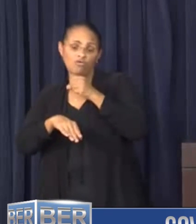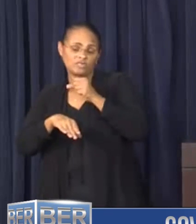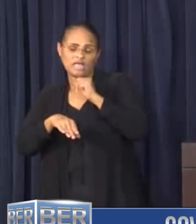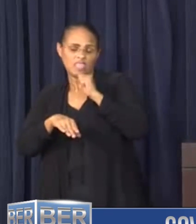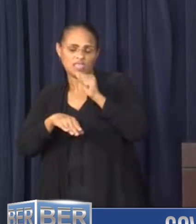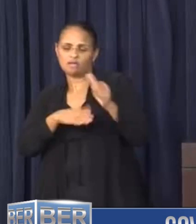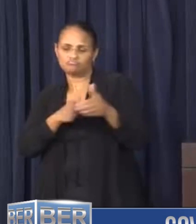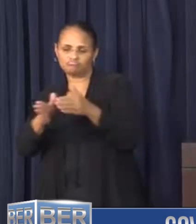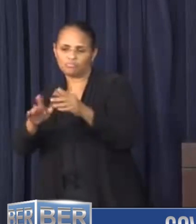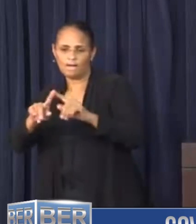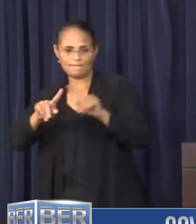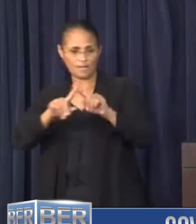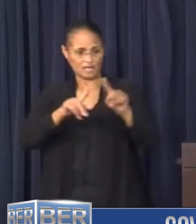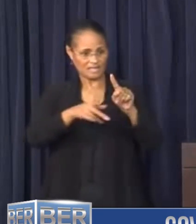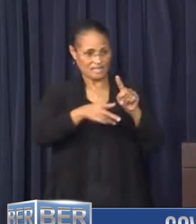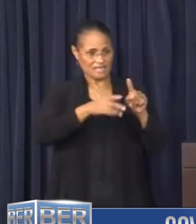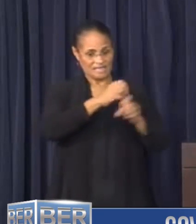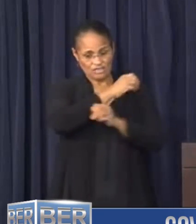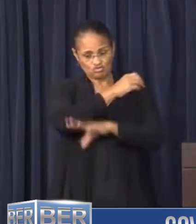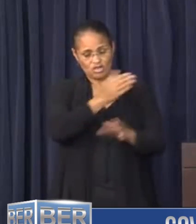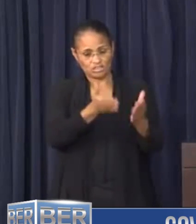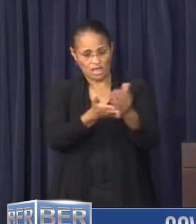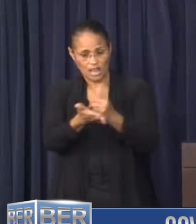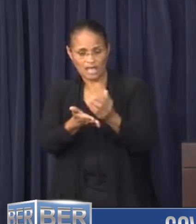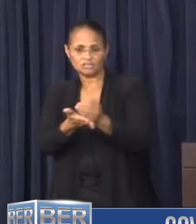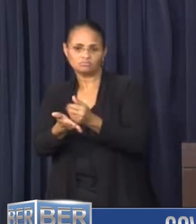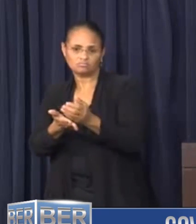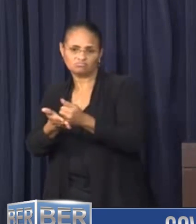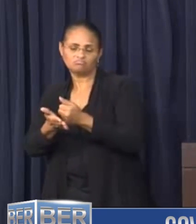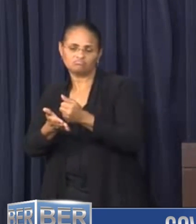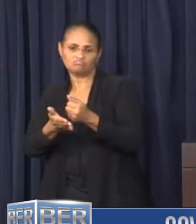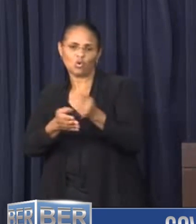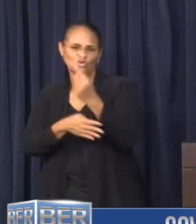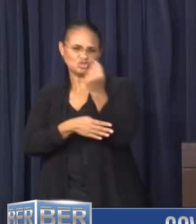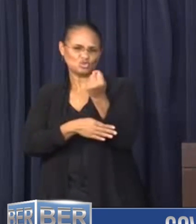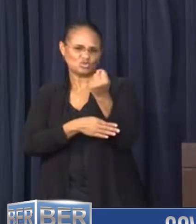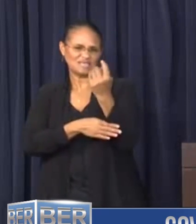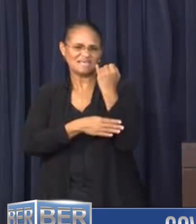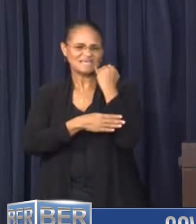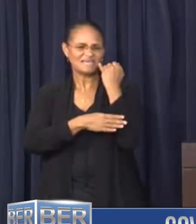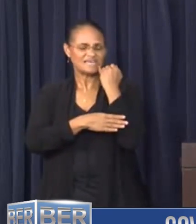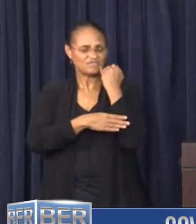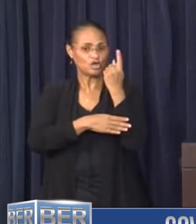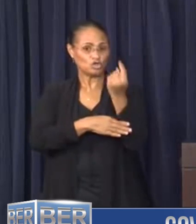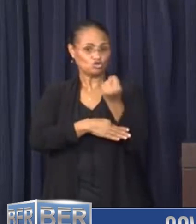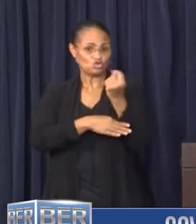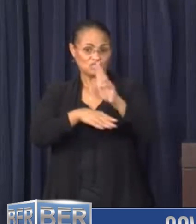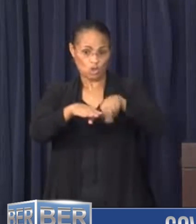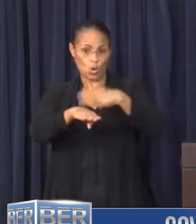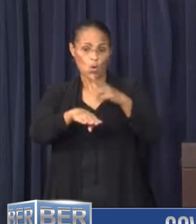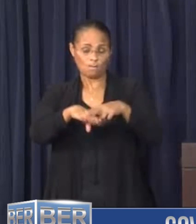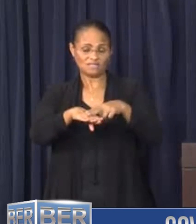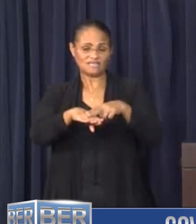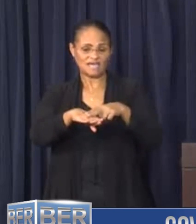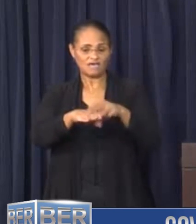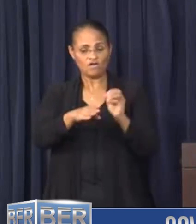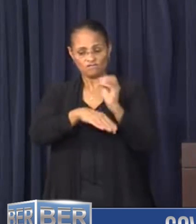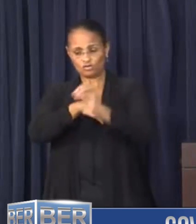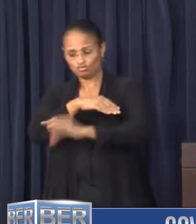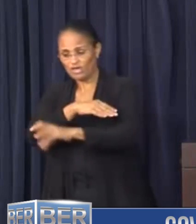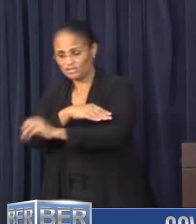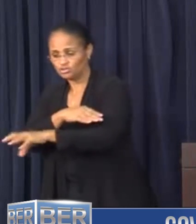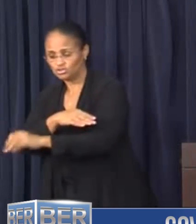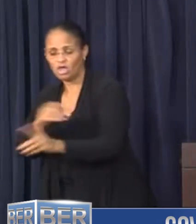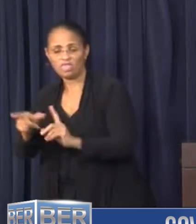Trash collection, that will be collected as normal on Tuesday. If Tuesday is your normal day for putting your trash out,